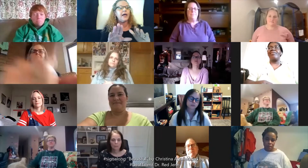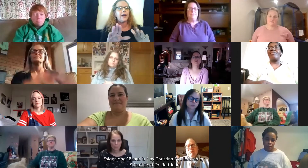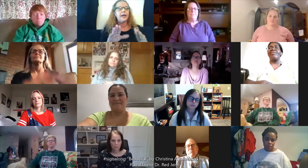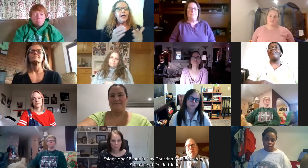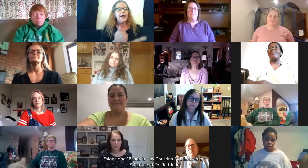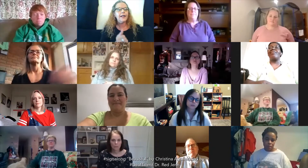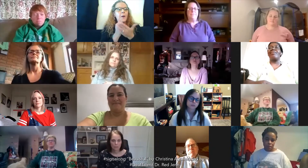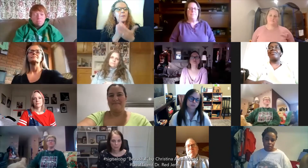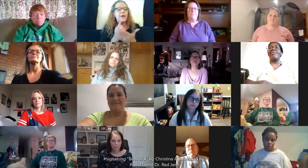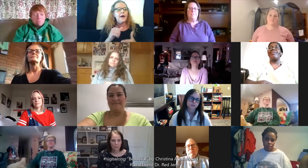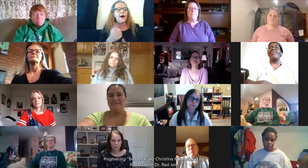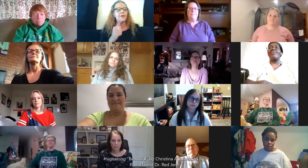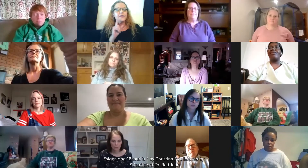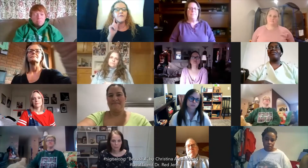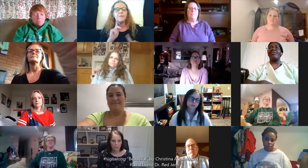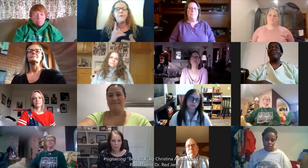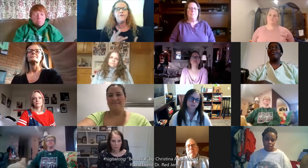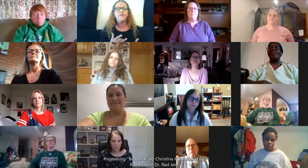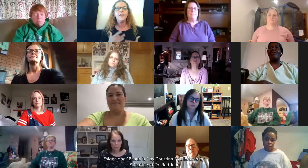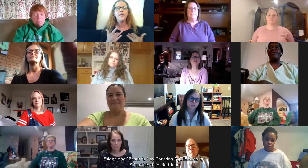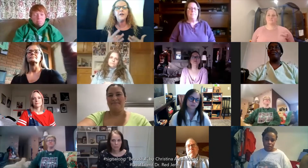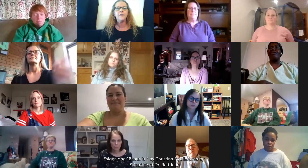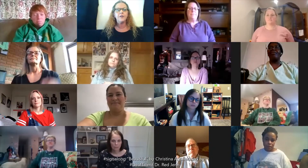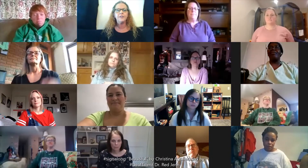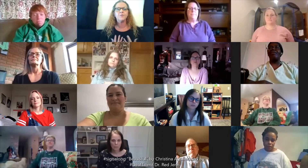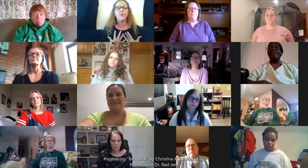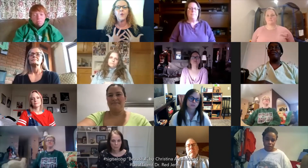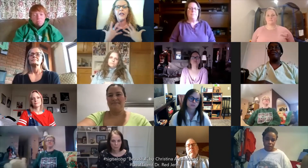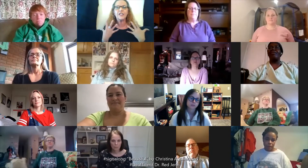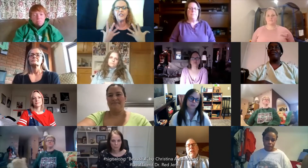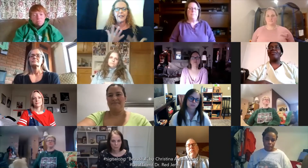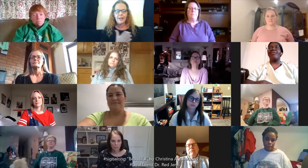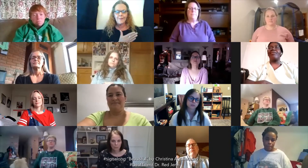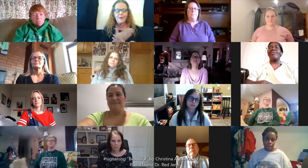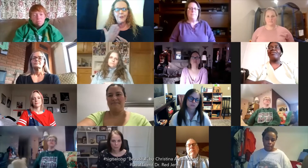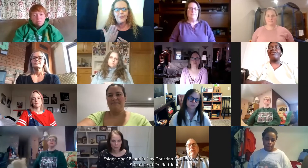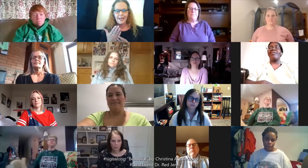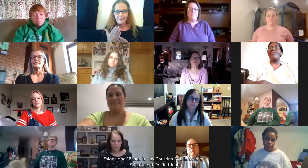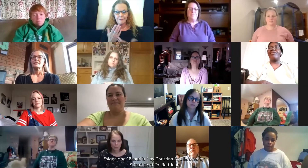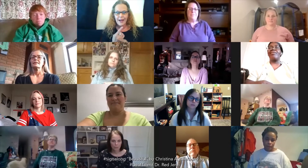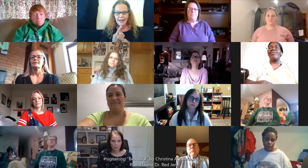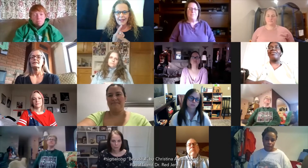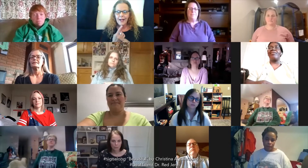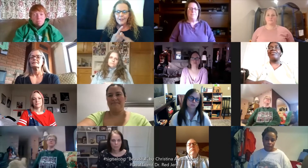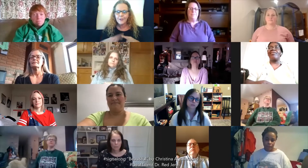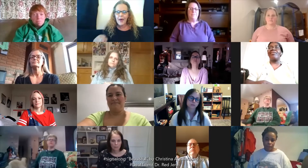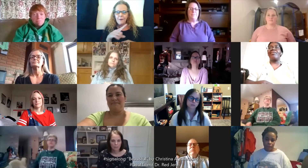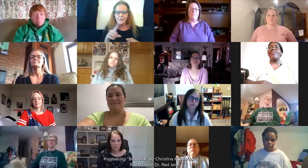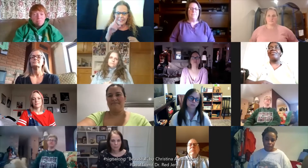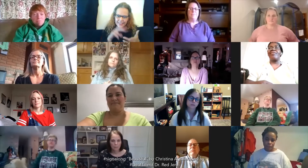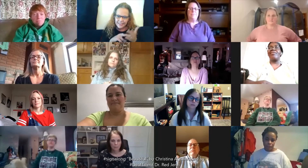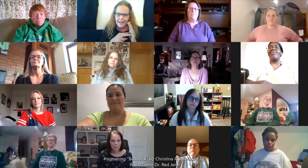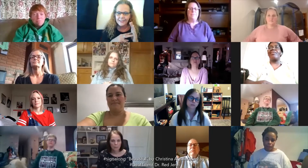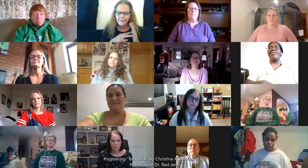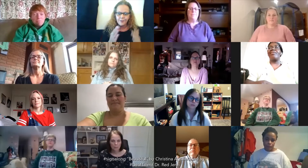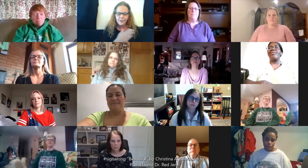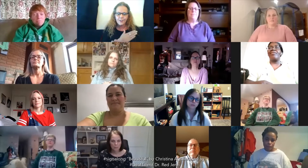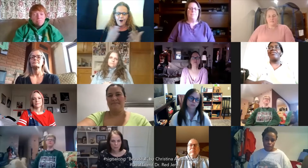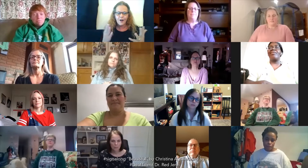and helping other deaf people feel the inspiration and their music right so that was the intent of the song